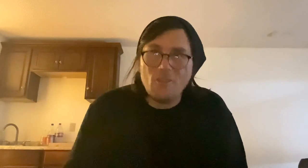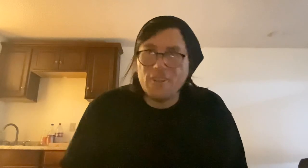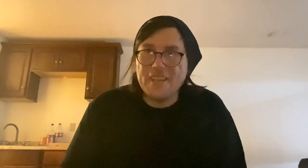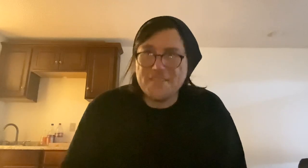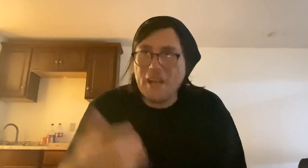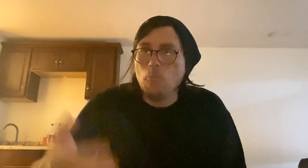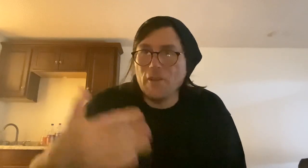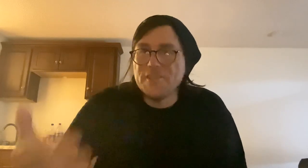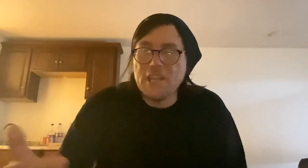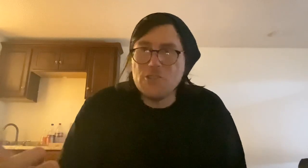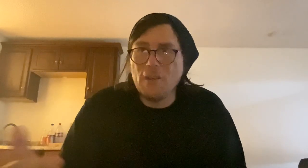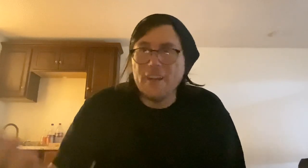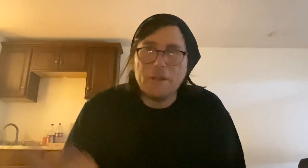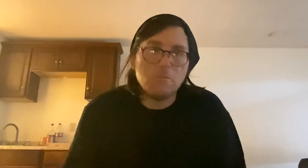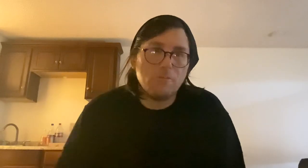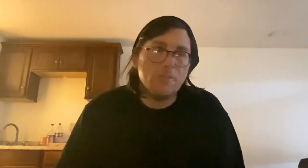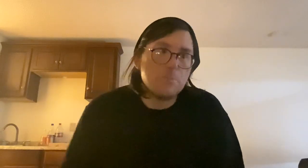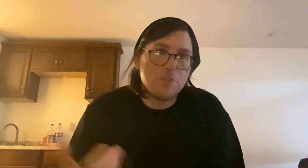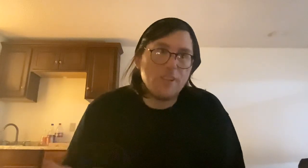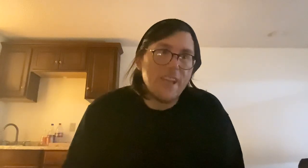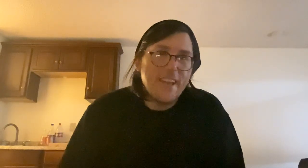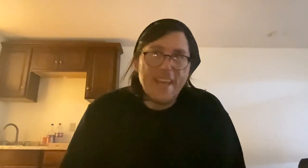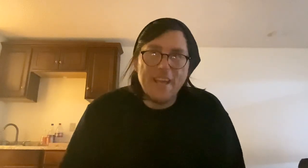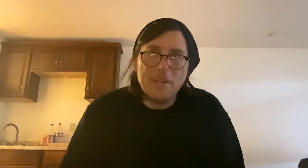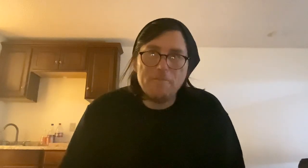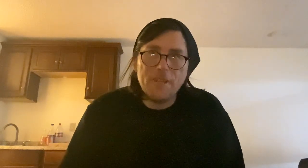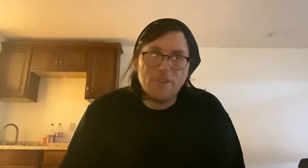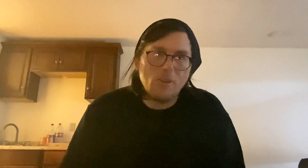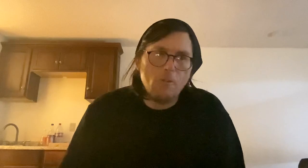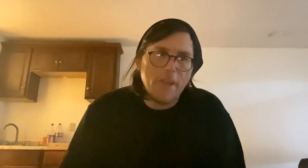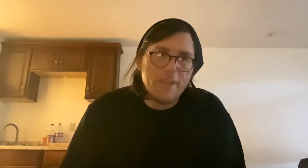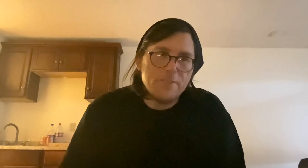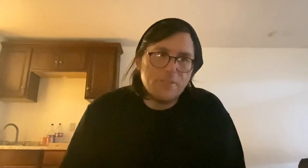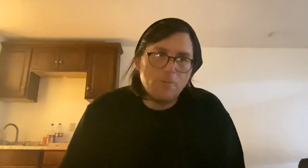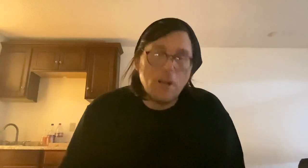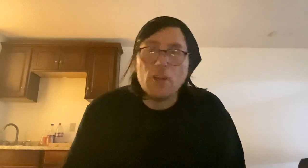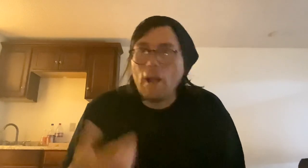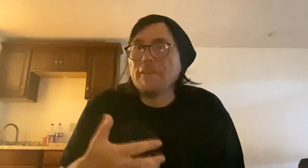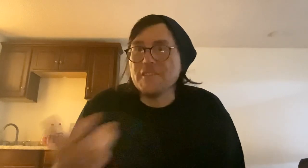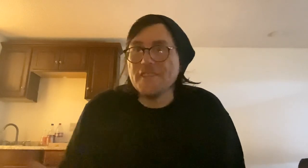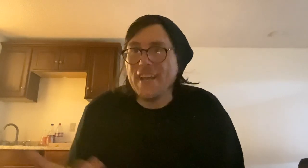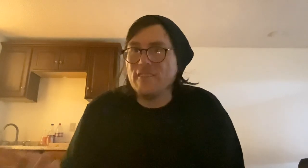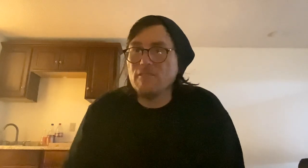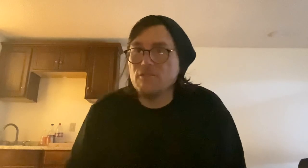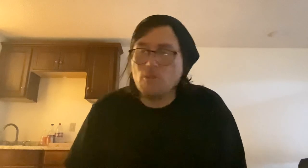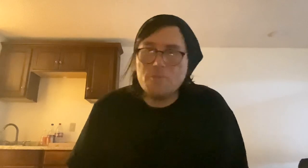art classes that will teach you how to make portfolio, especially if you go into graphic design courses.